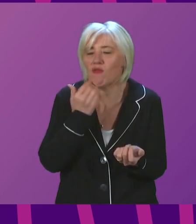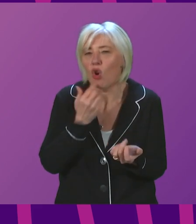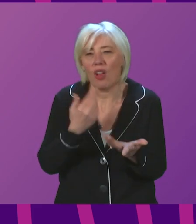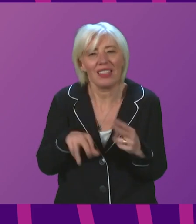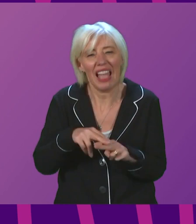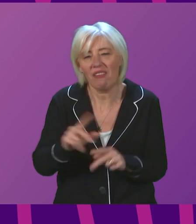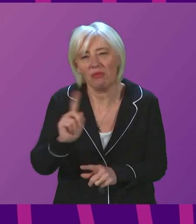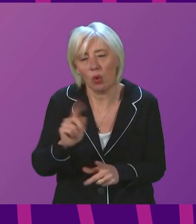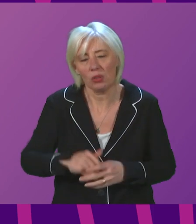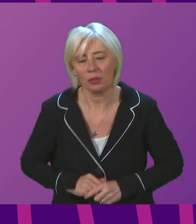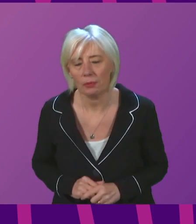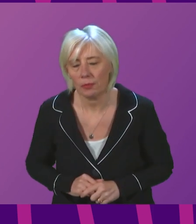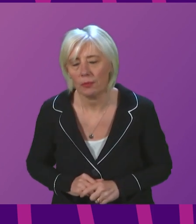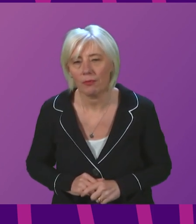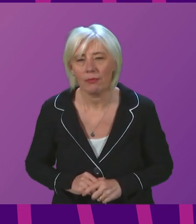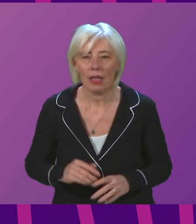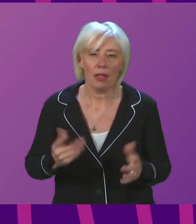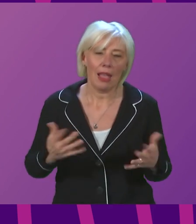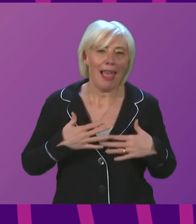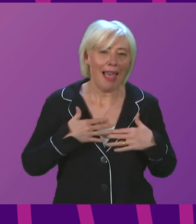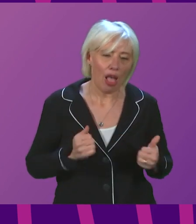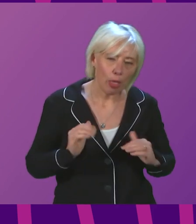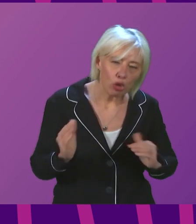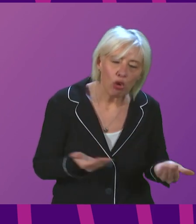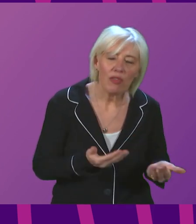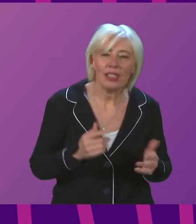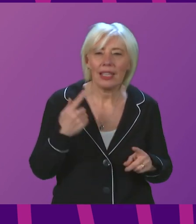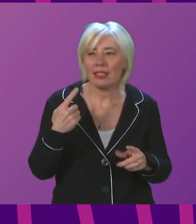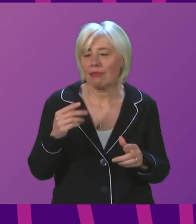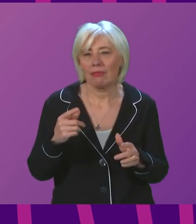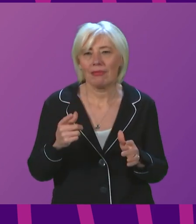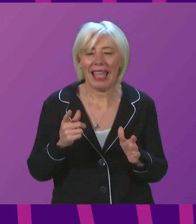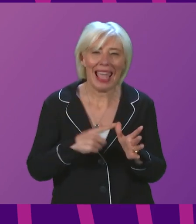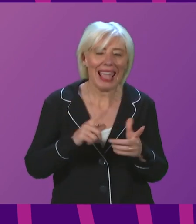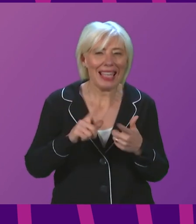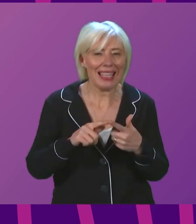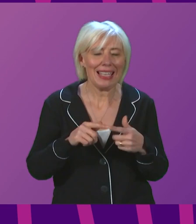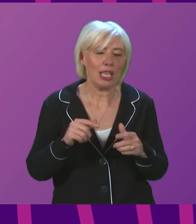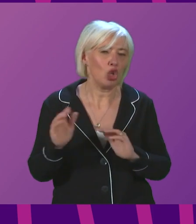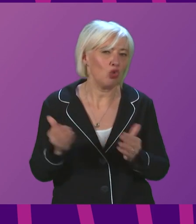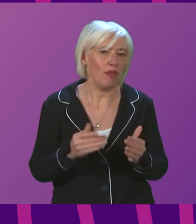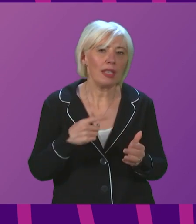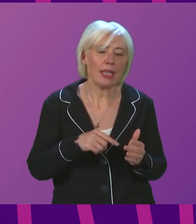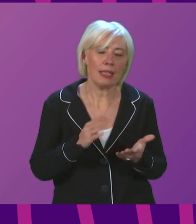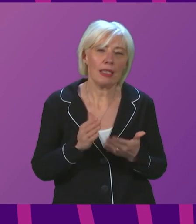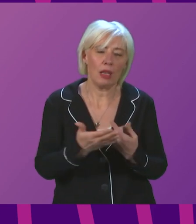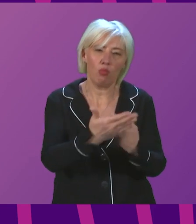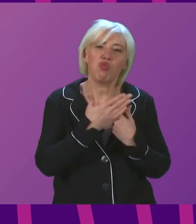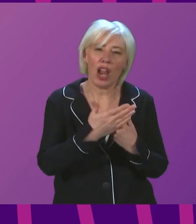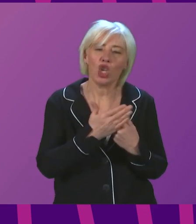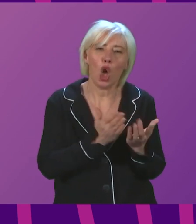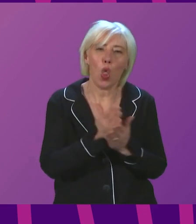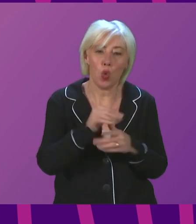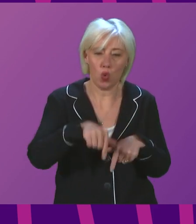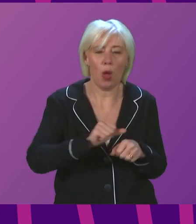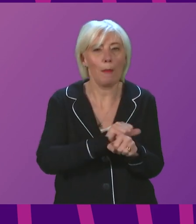Firstly, accident emergency services like health services generally are under intense pressure because of this pandemic, and again that pressure has